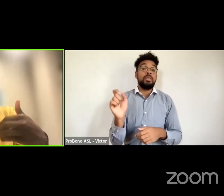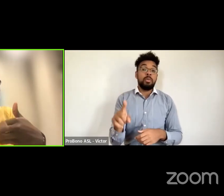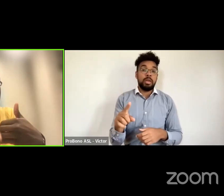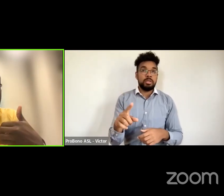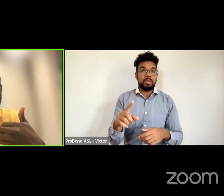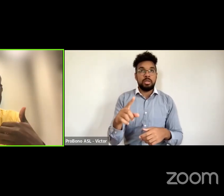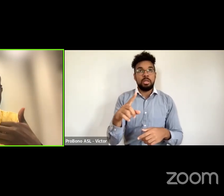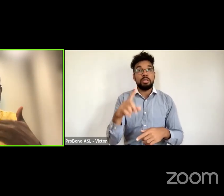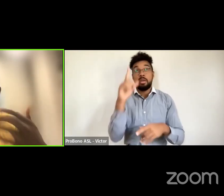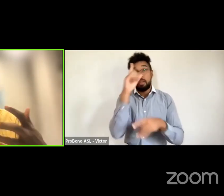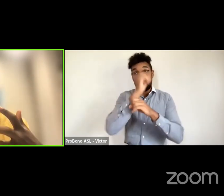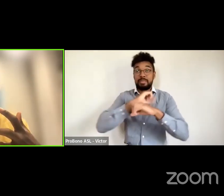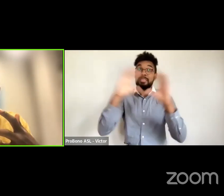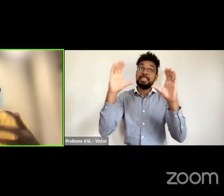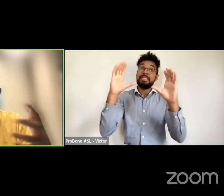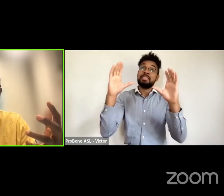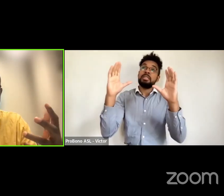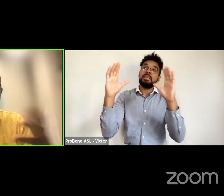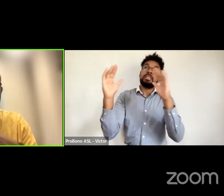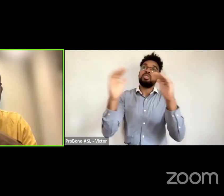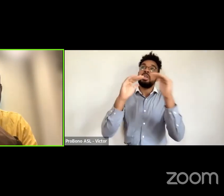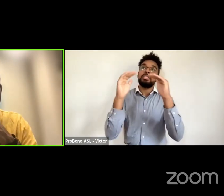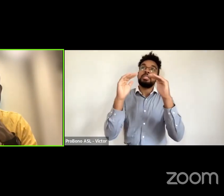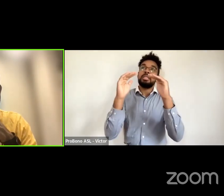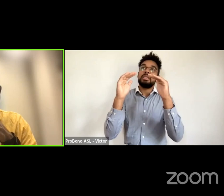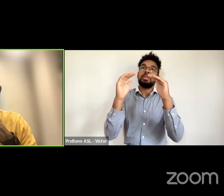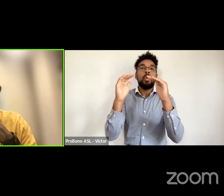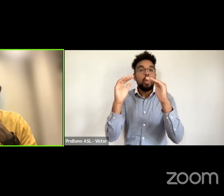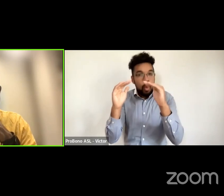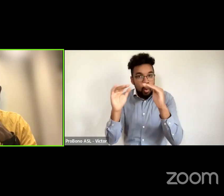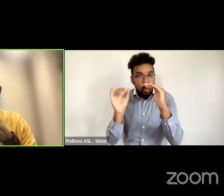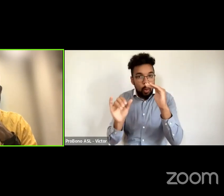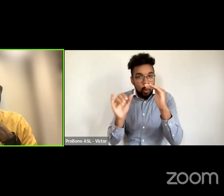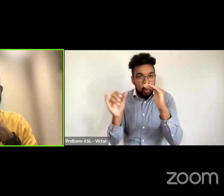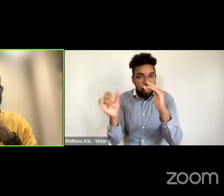relationship to finance when it comes to climate discourse